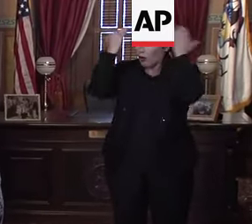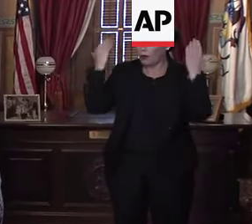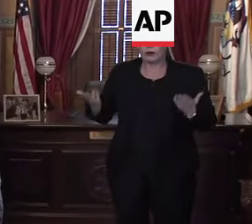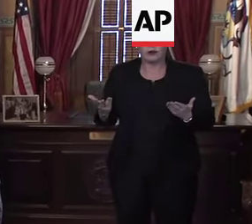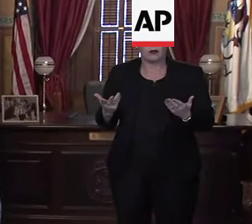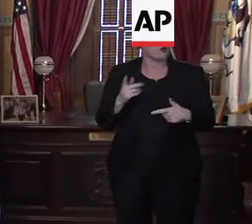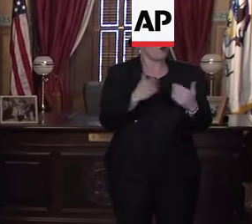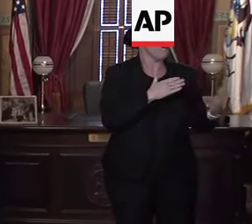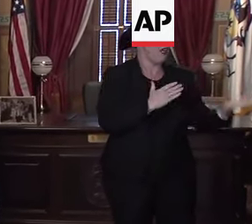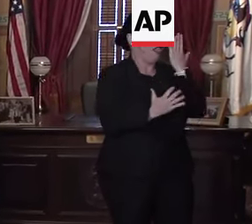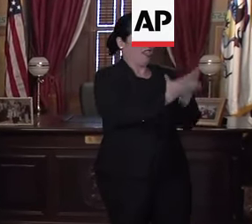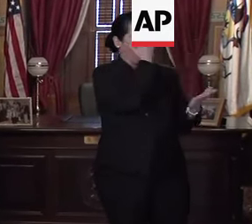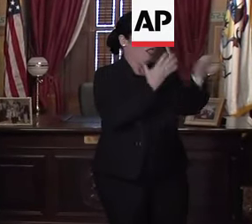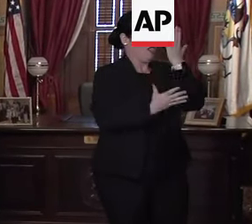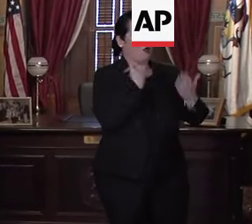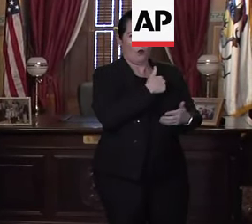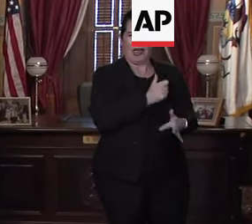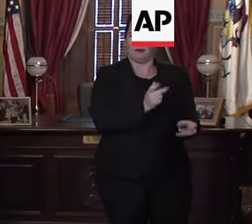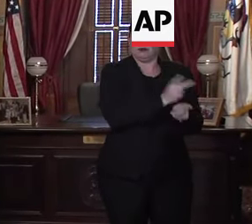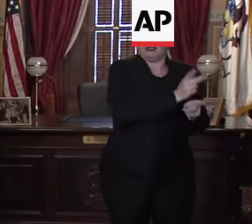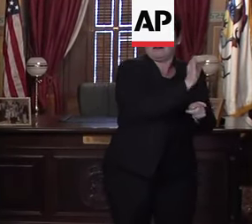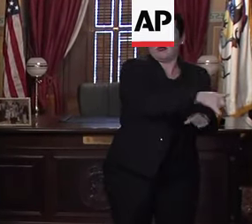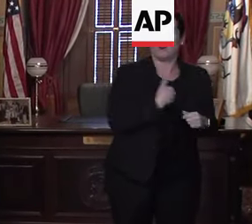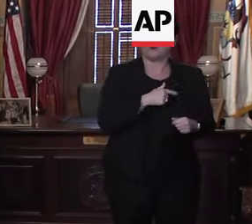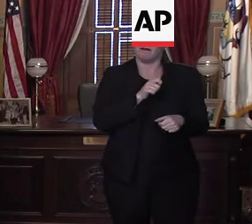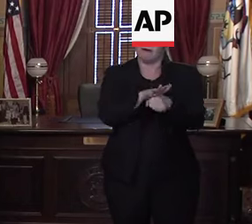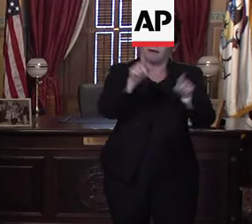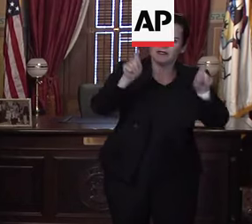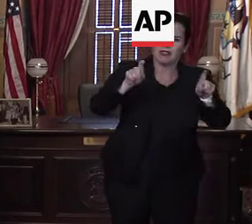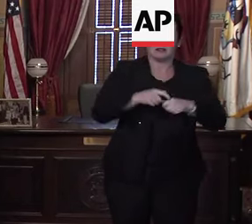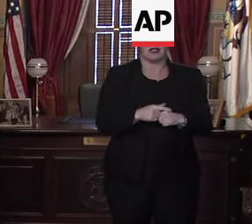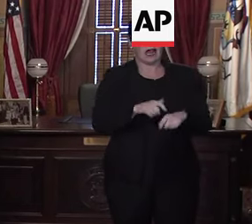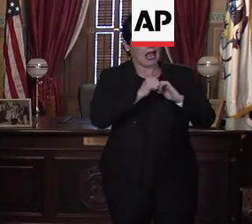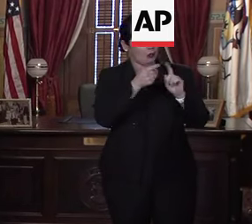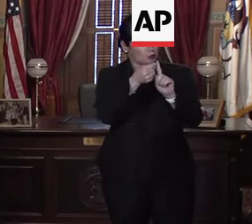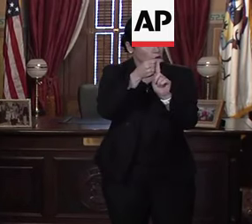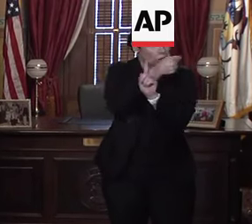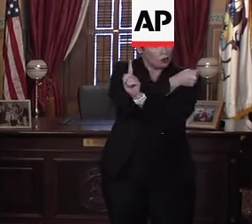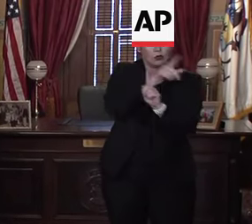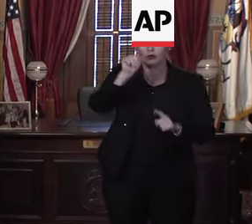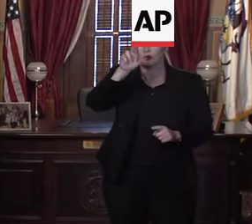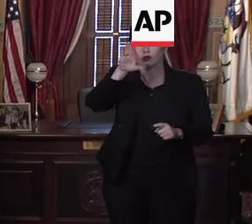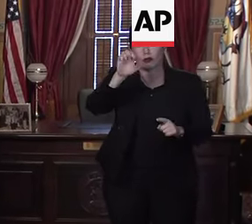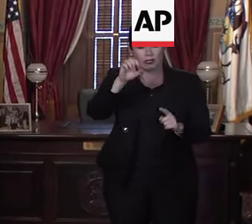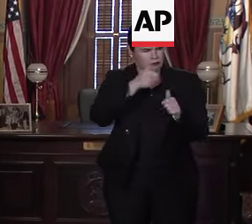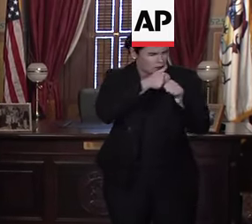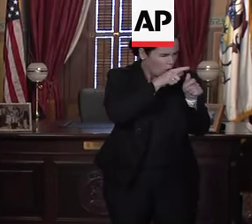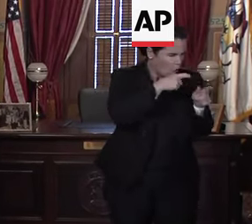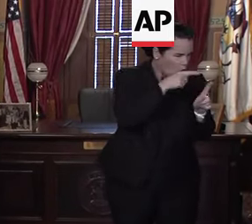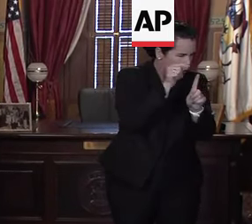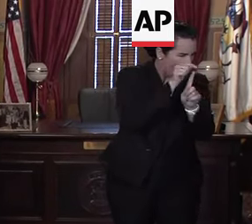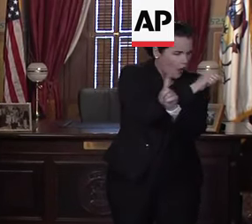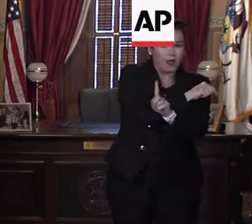to be able to detect it. So, we've got to have the testing measures and the ability to trace. These are all critical components that everyone from Dr.